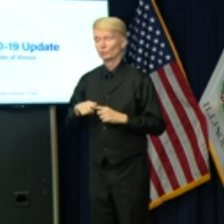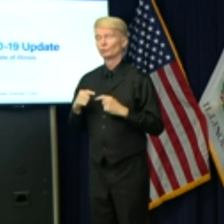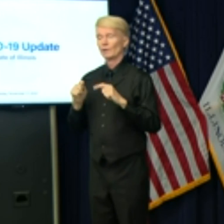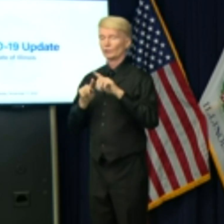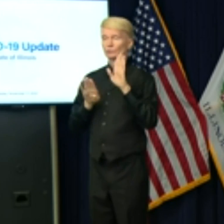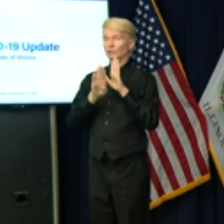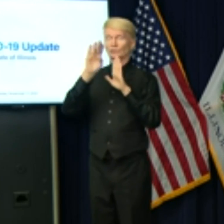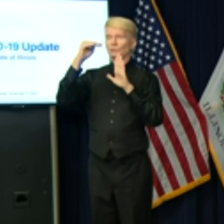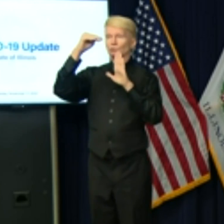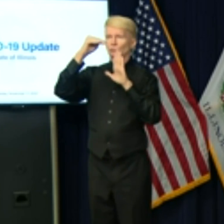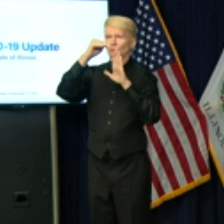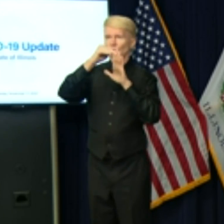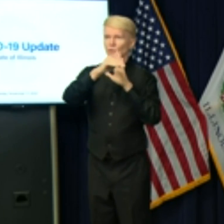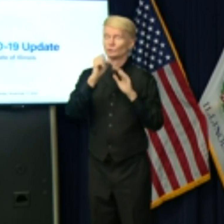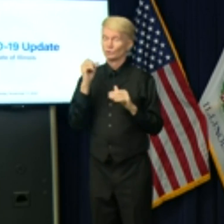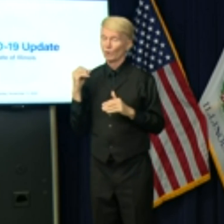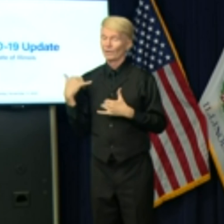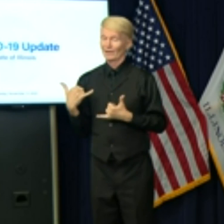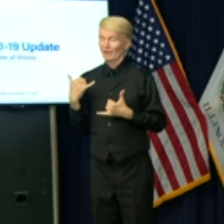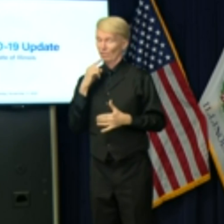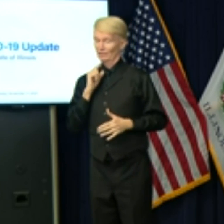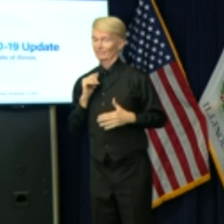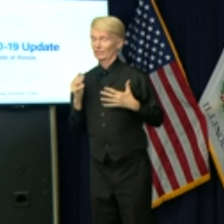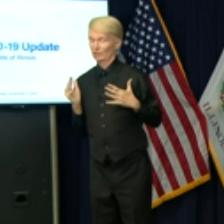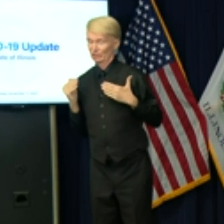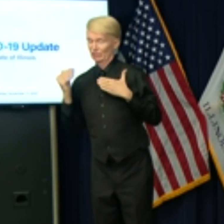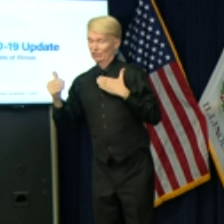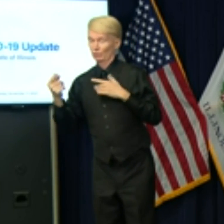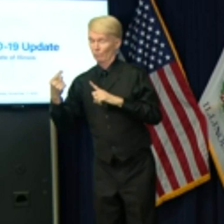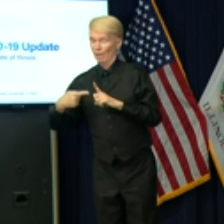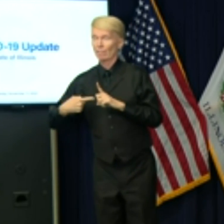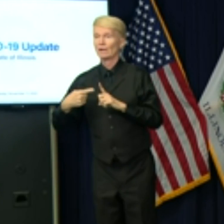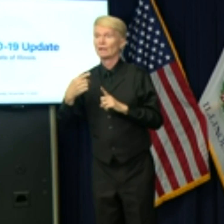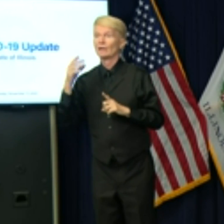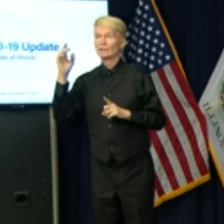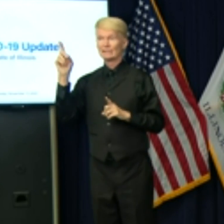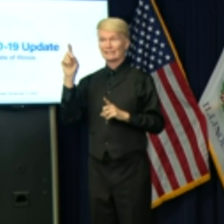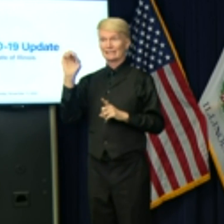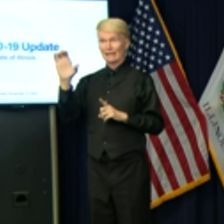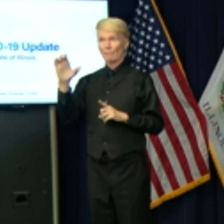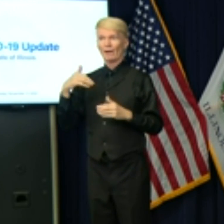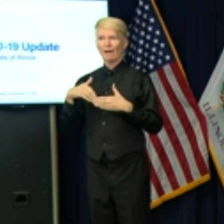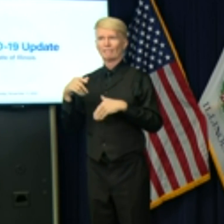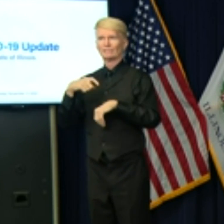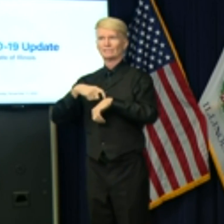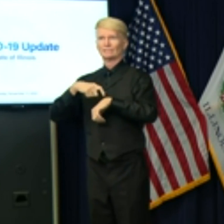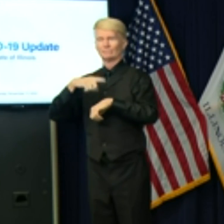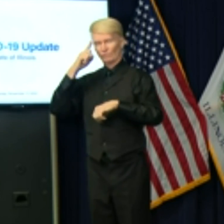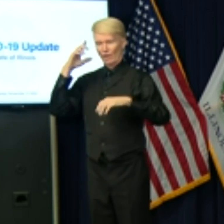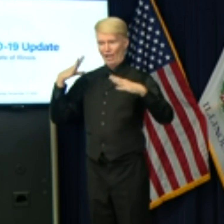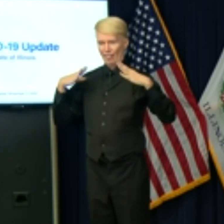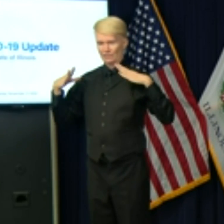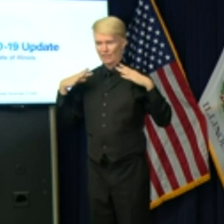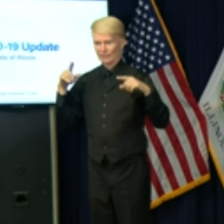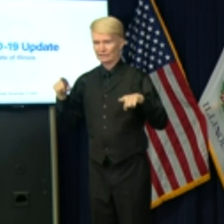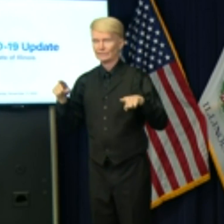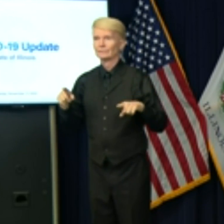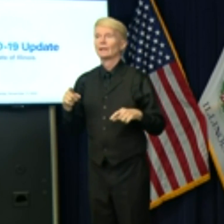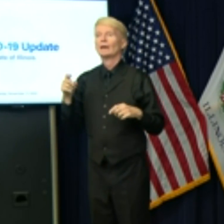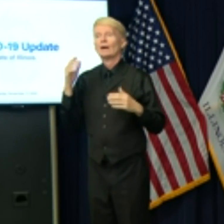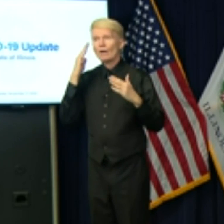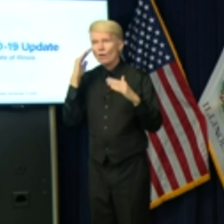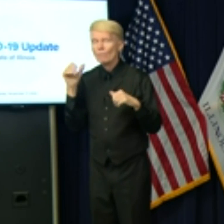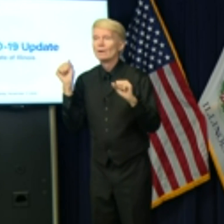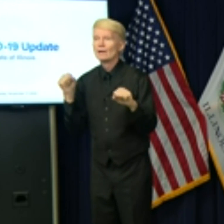back in the December holidays and really be able to gather and do the things that we would like to do, or at least, you know, within the limits